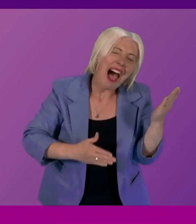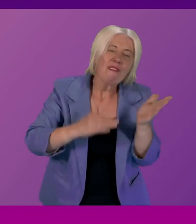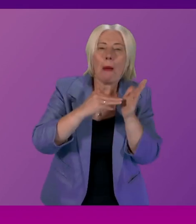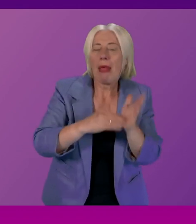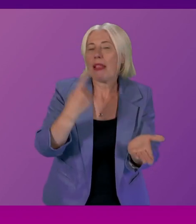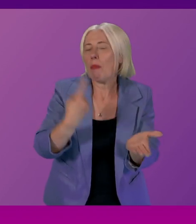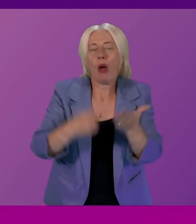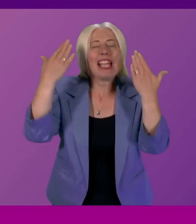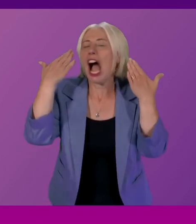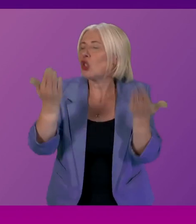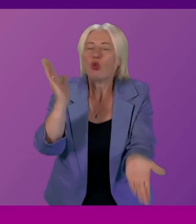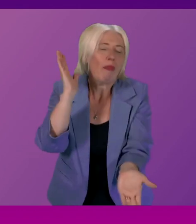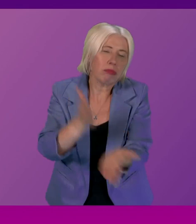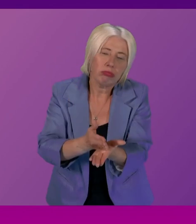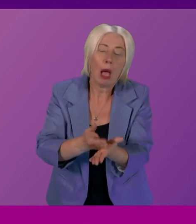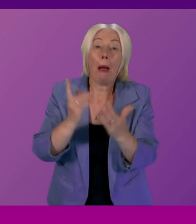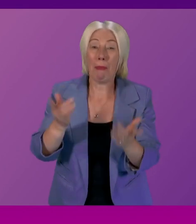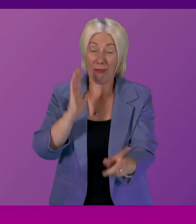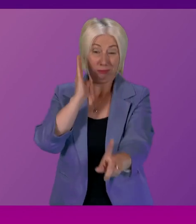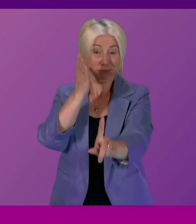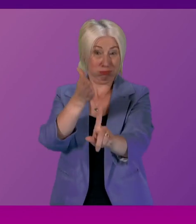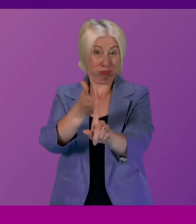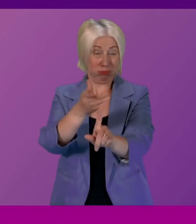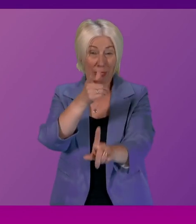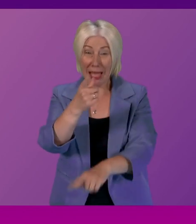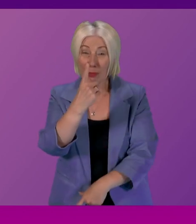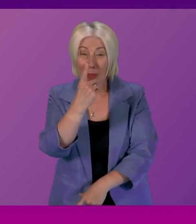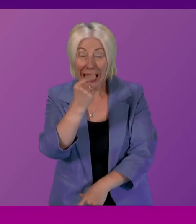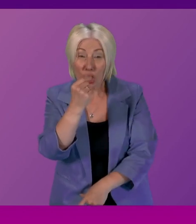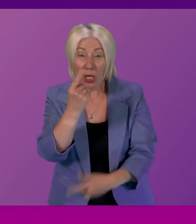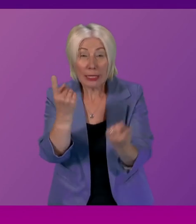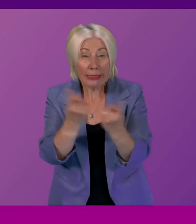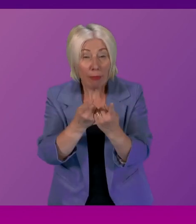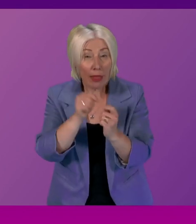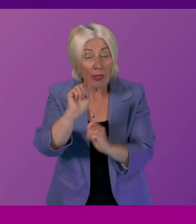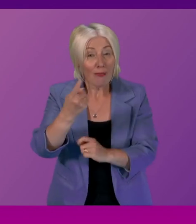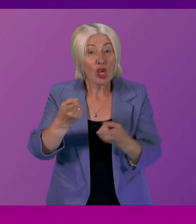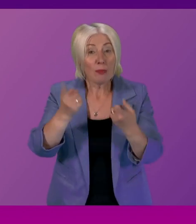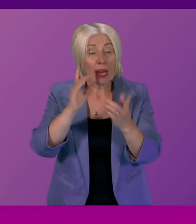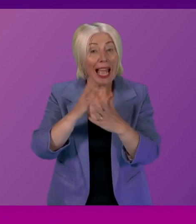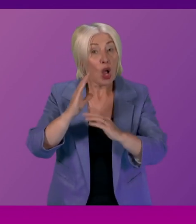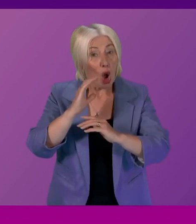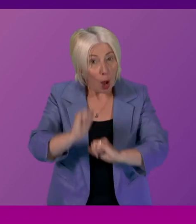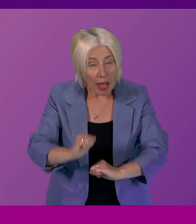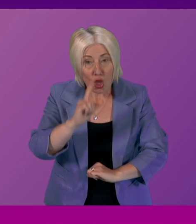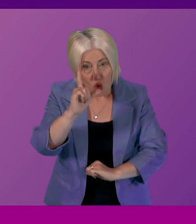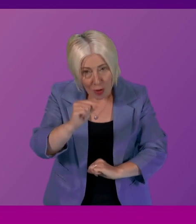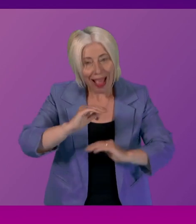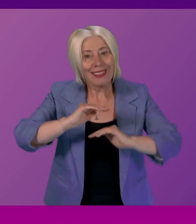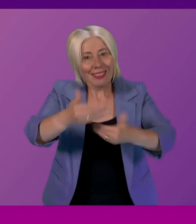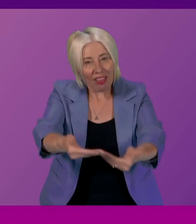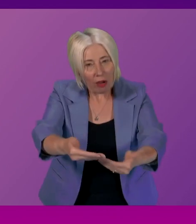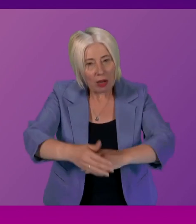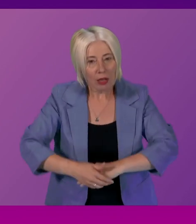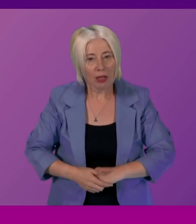but bluntly I suppose is this an objective that the first minister might like to commit to being able to deliver if it's